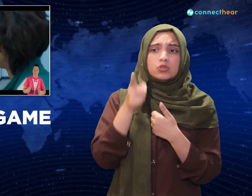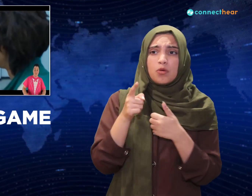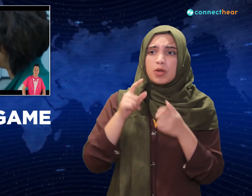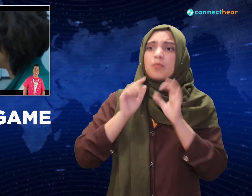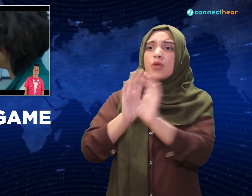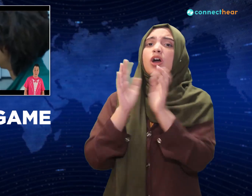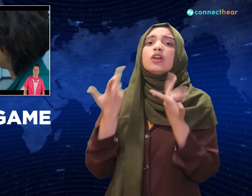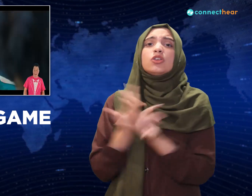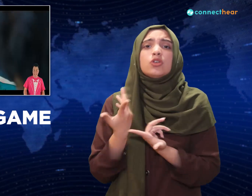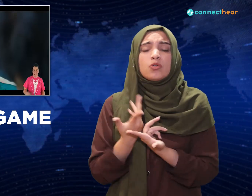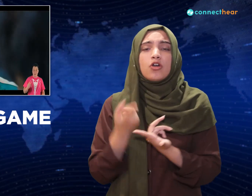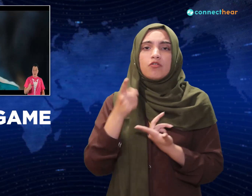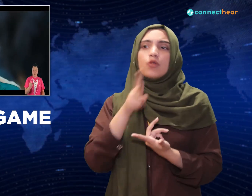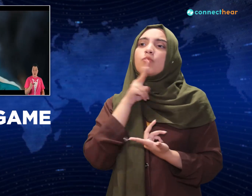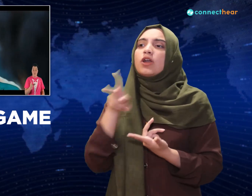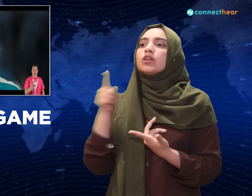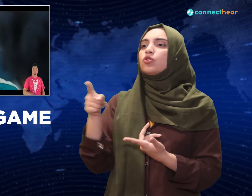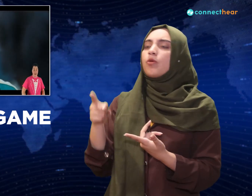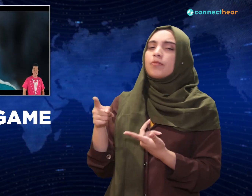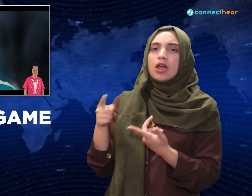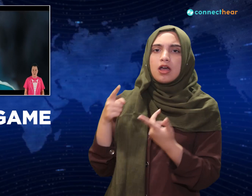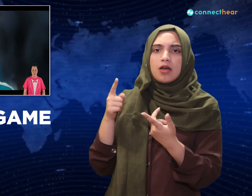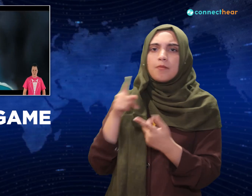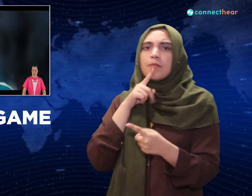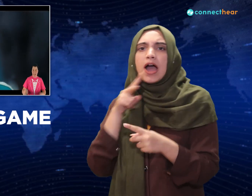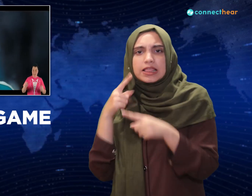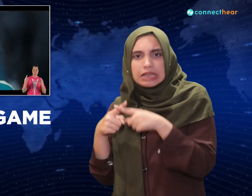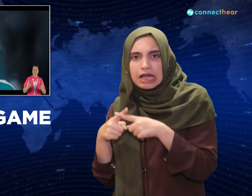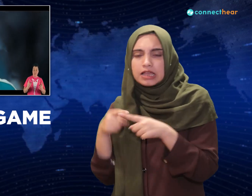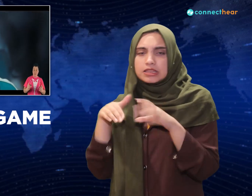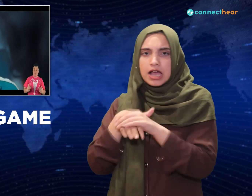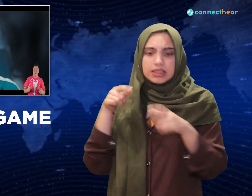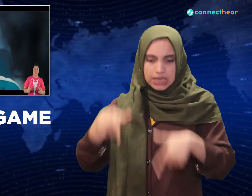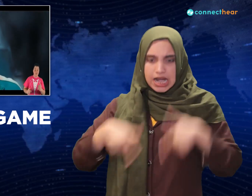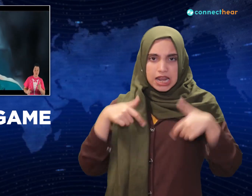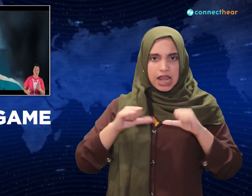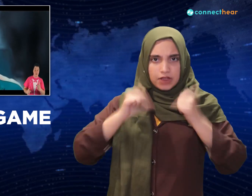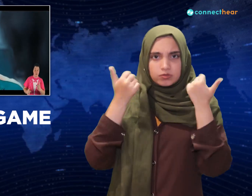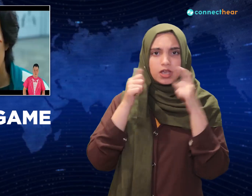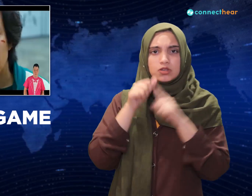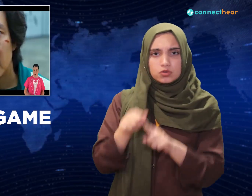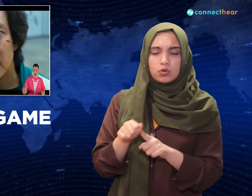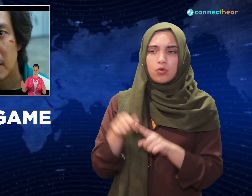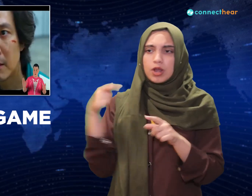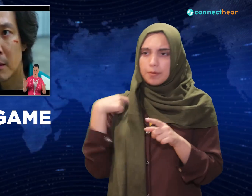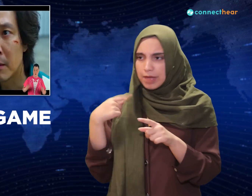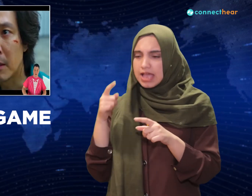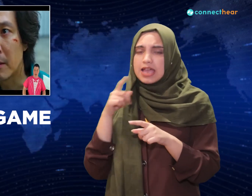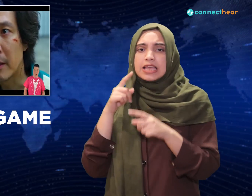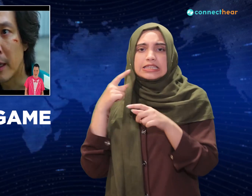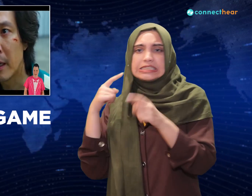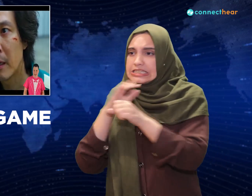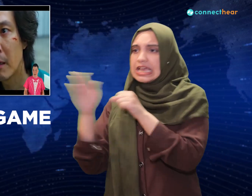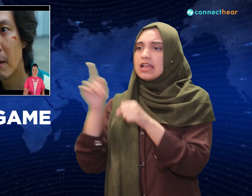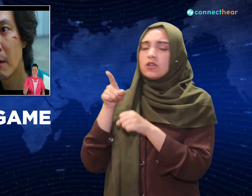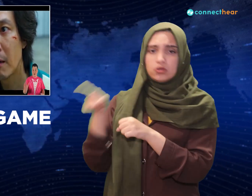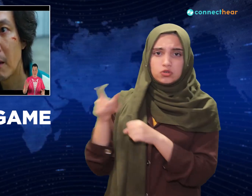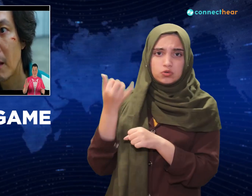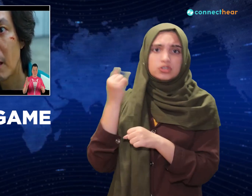killed in here. I'd kill you if I have to. In fact, you're a huge loser. Wow, okay, not friends